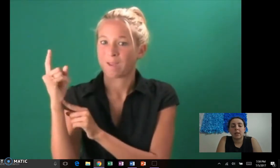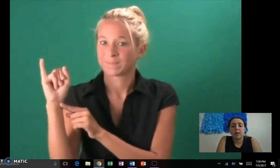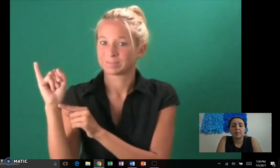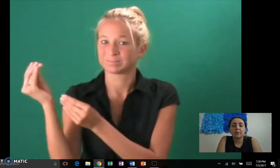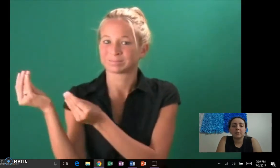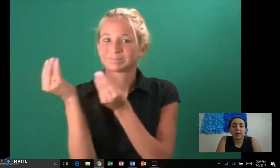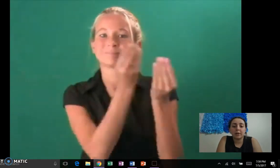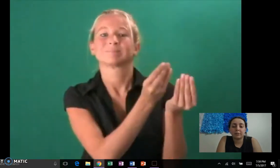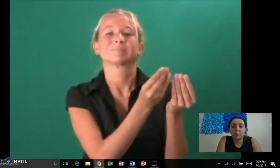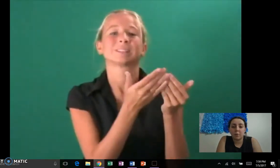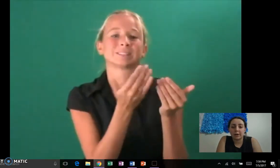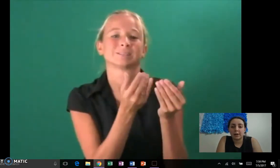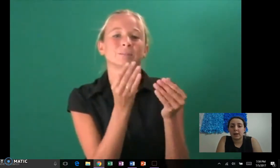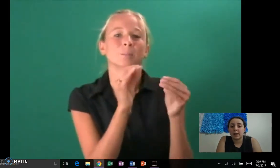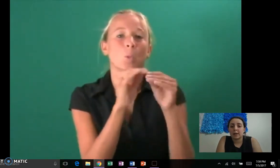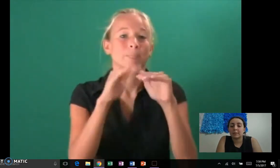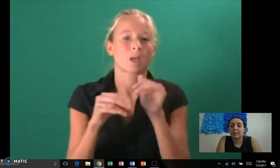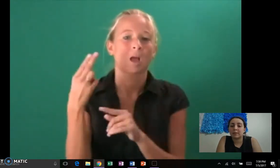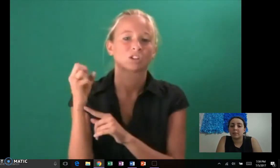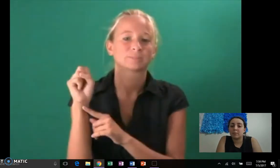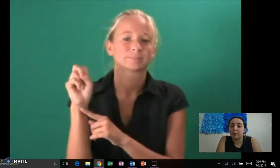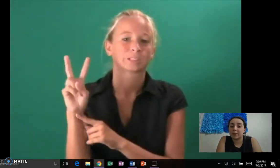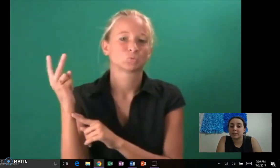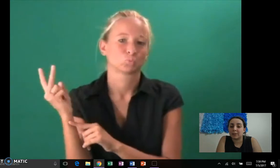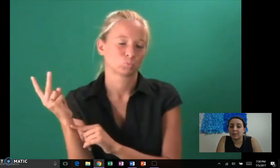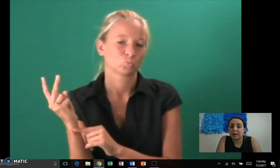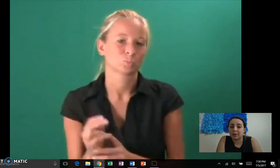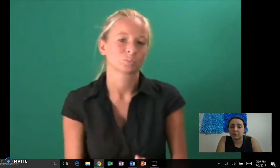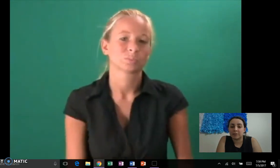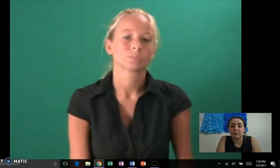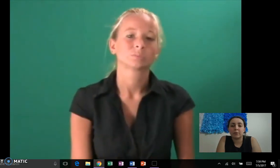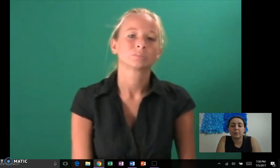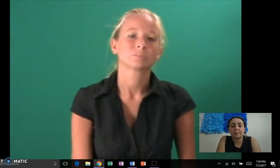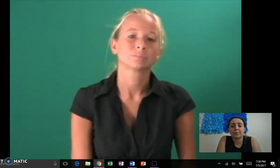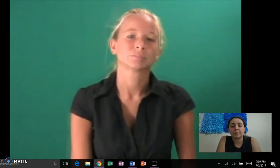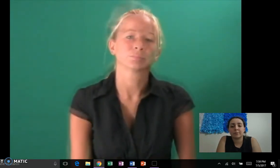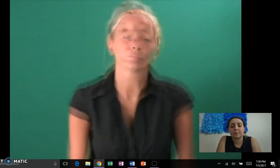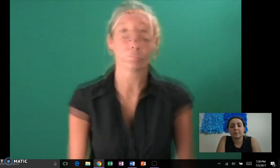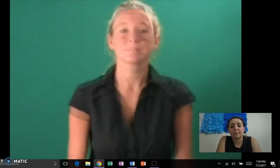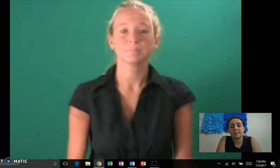A person with HSV1 can pass it more easily than HSV2.